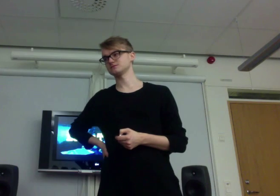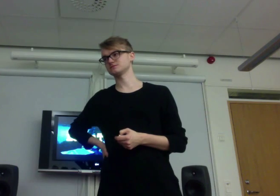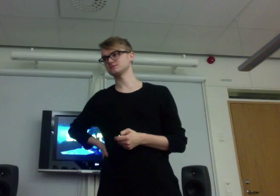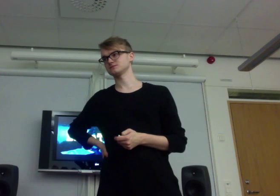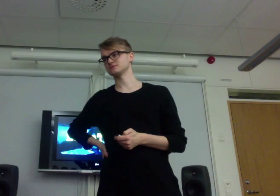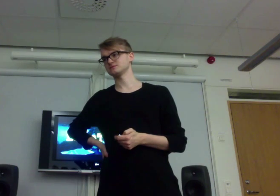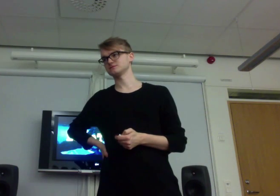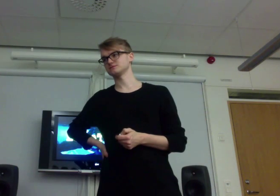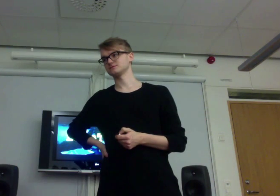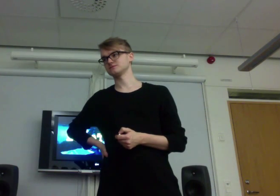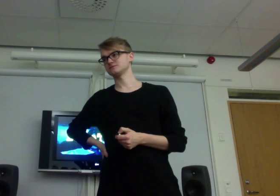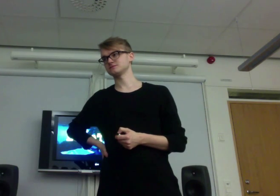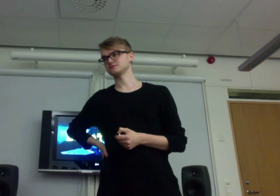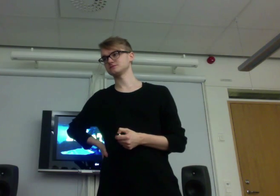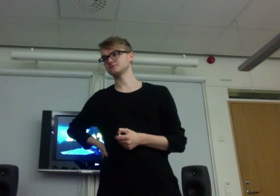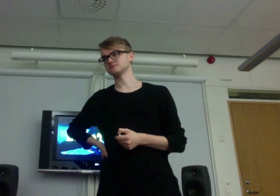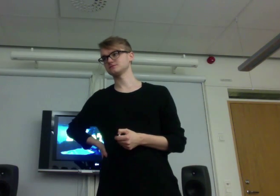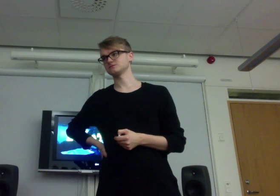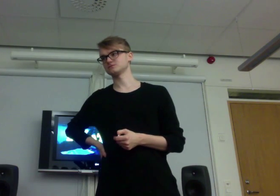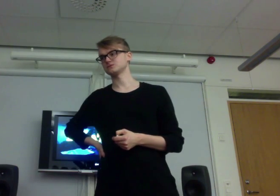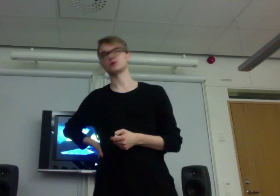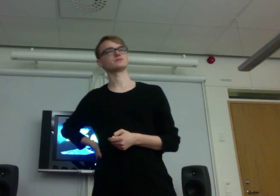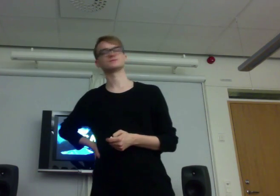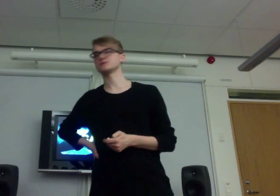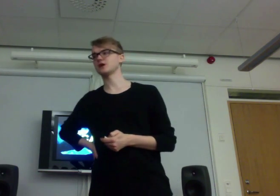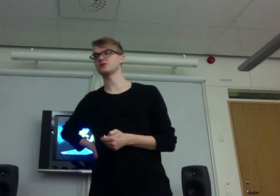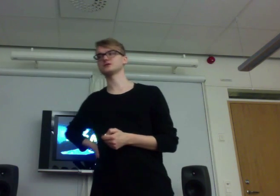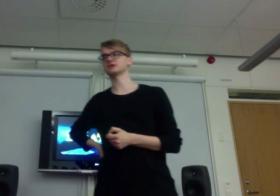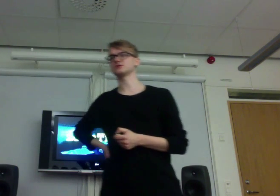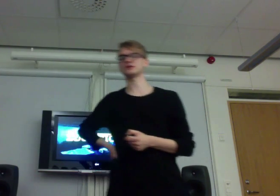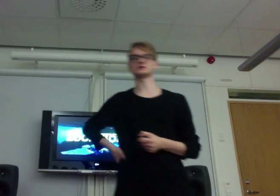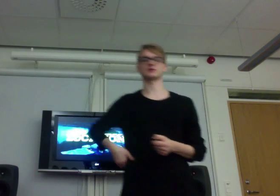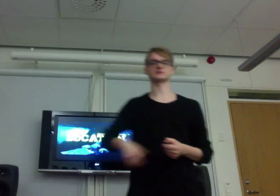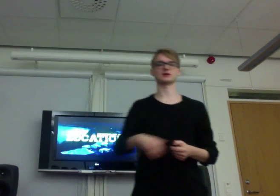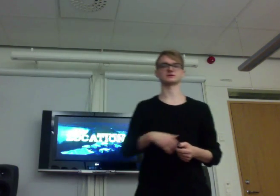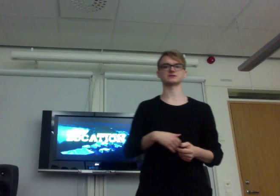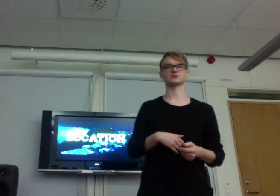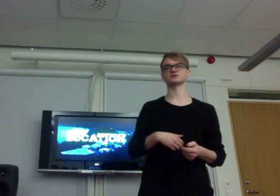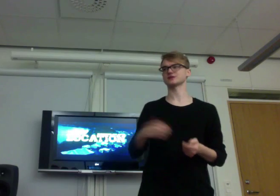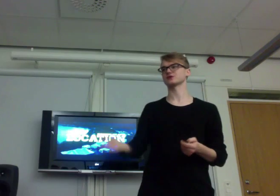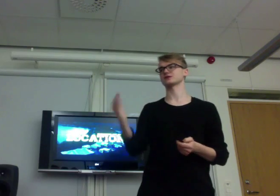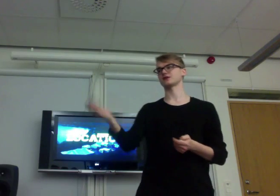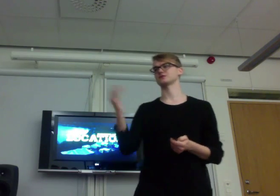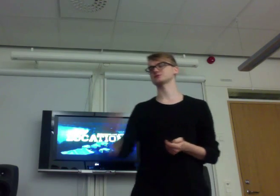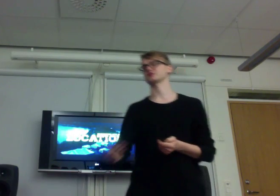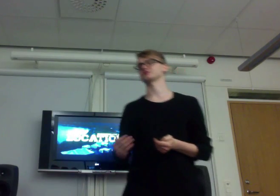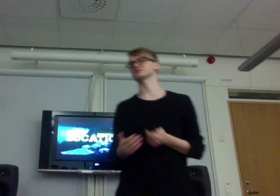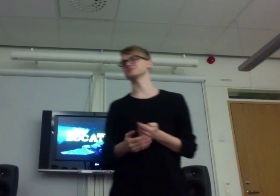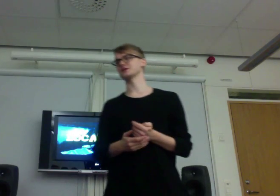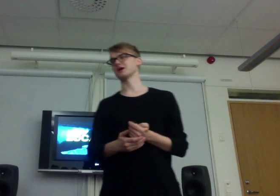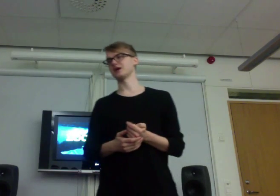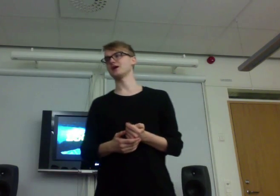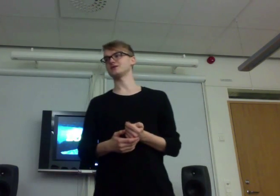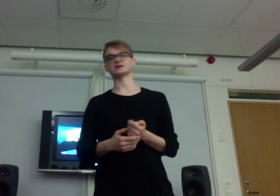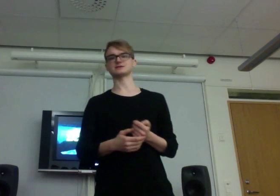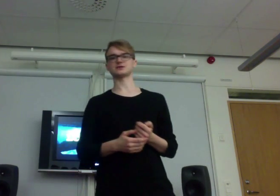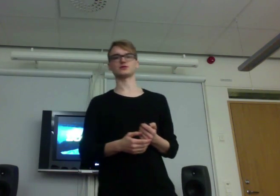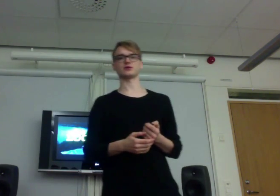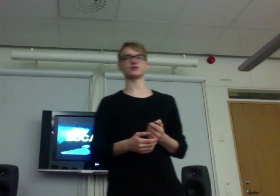more experienced players? No. I wouldn't say you need experienced players. I would say you get another experience. Okay. That's the only thing.